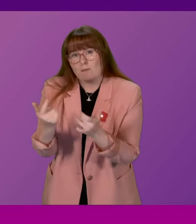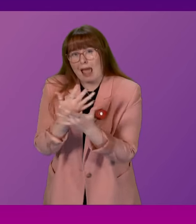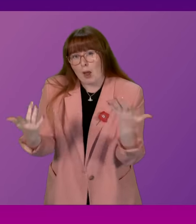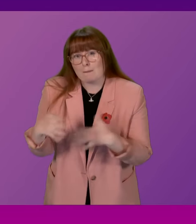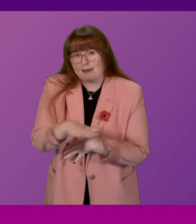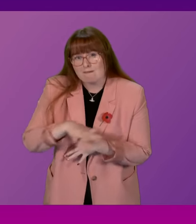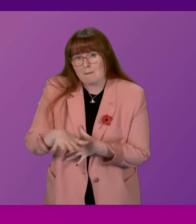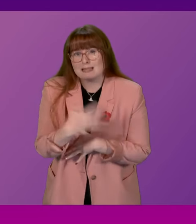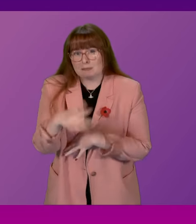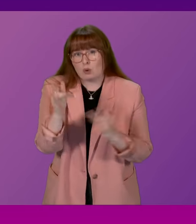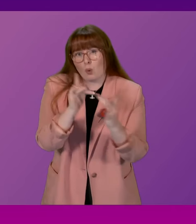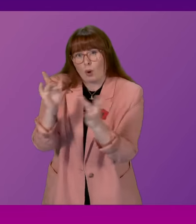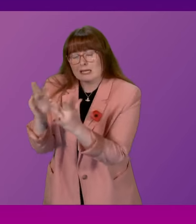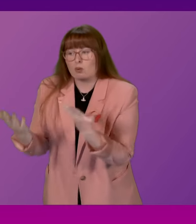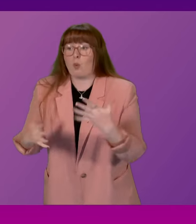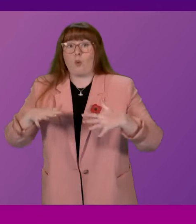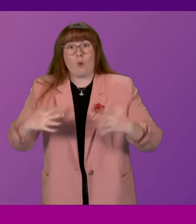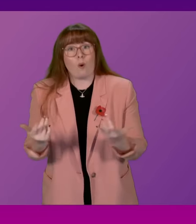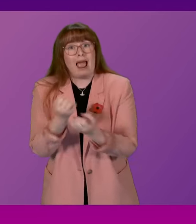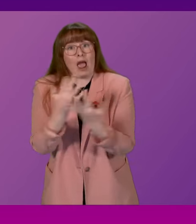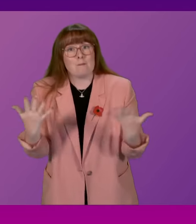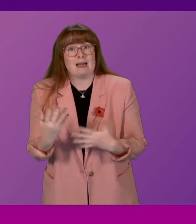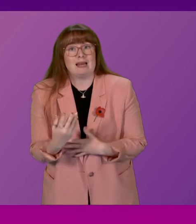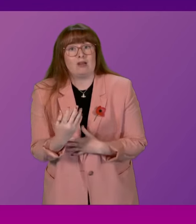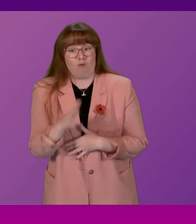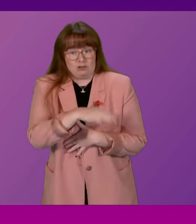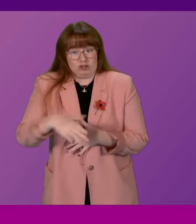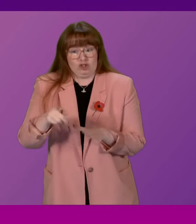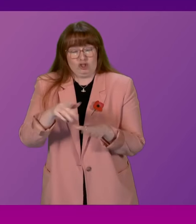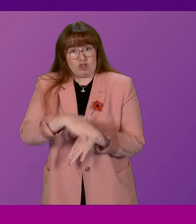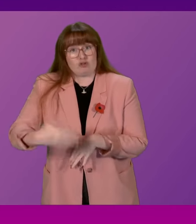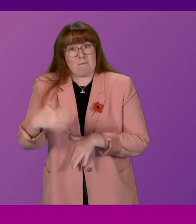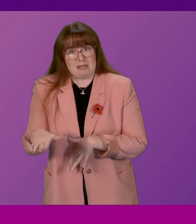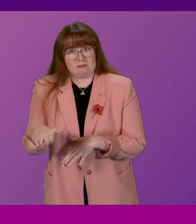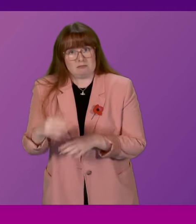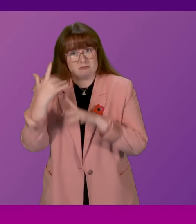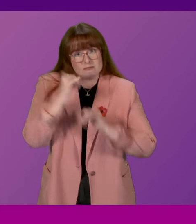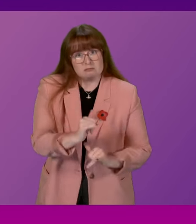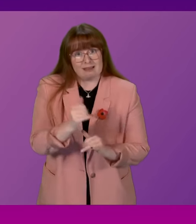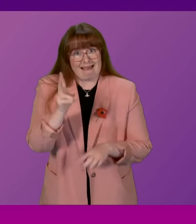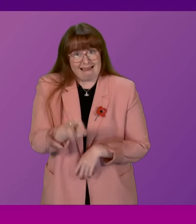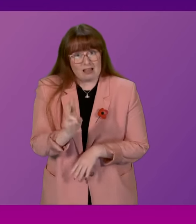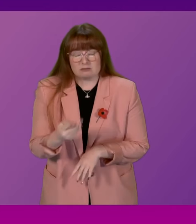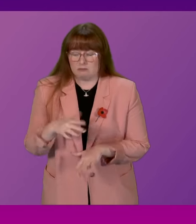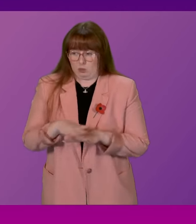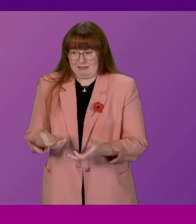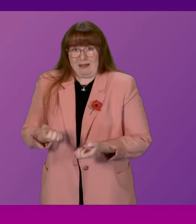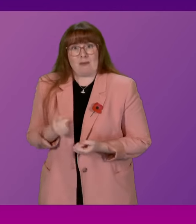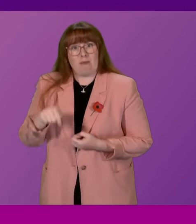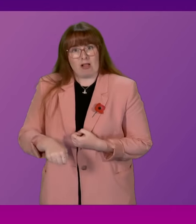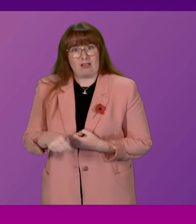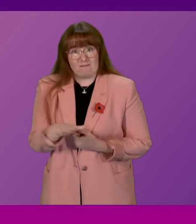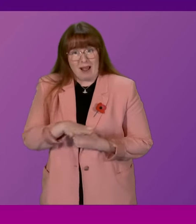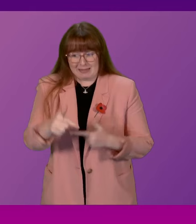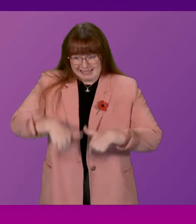contacted or indeed how many of the 23,000 children have been reassessed to date. It's unacceptable that families here in Edinburgh are having